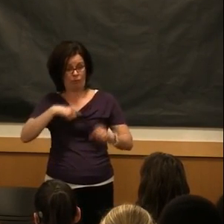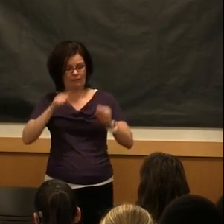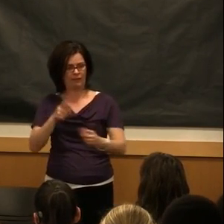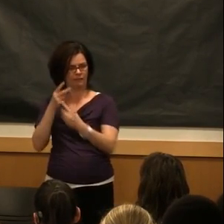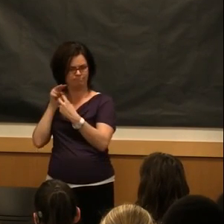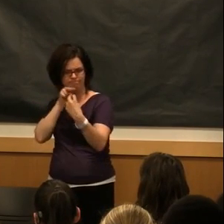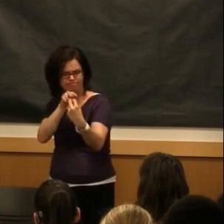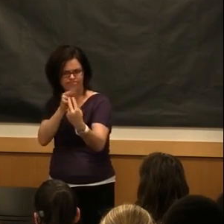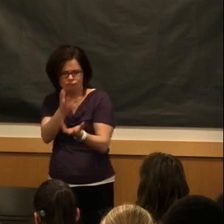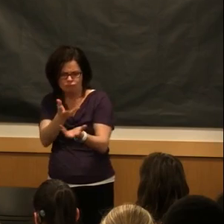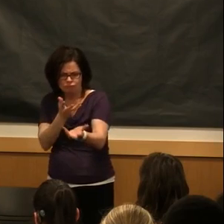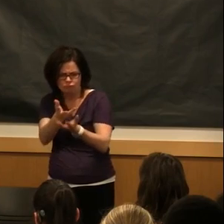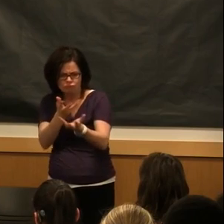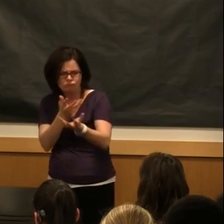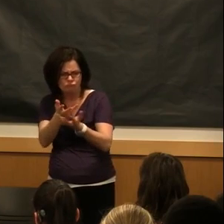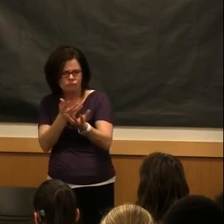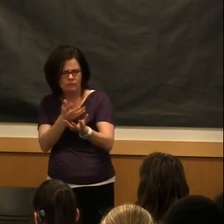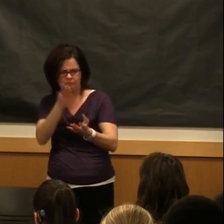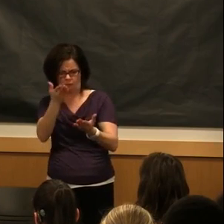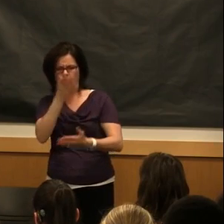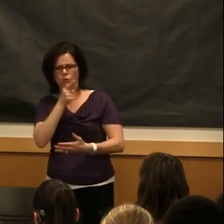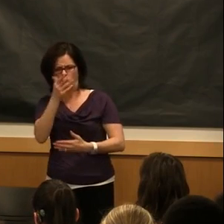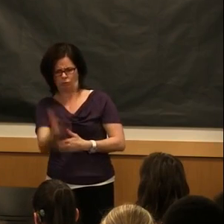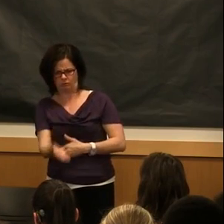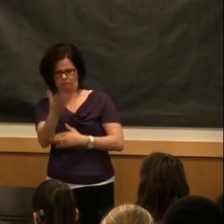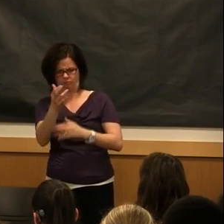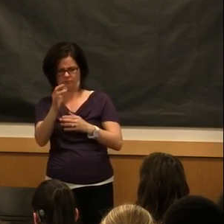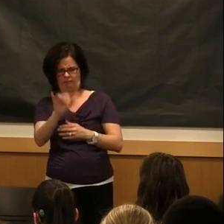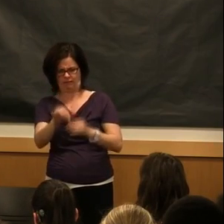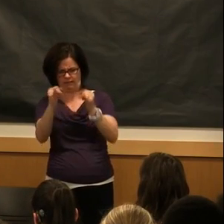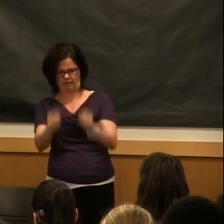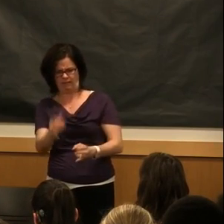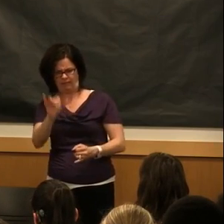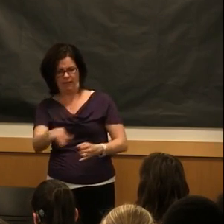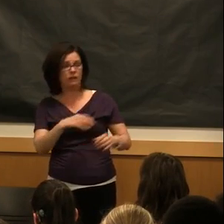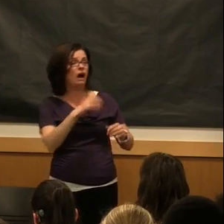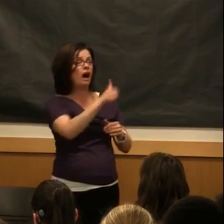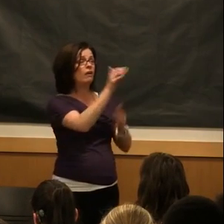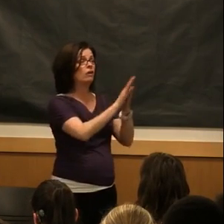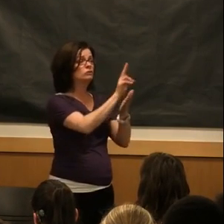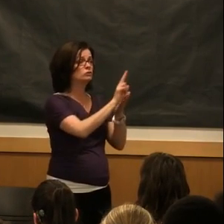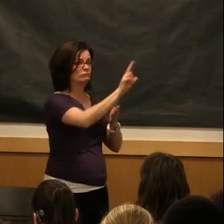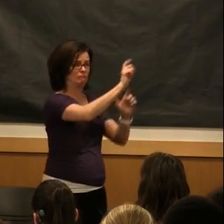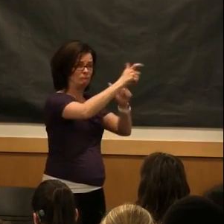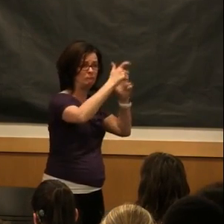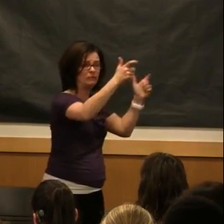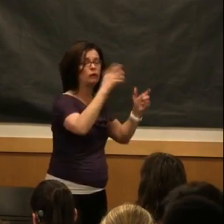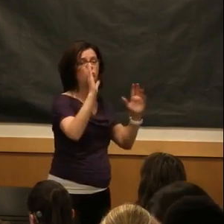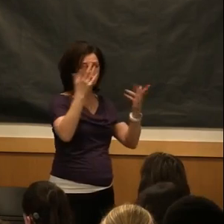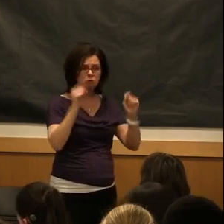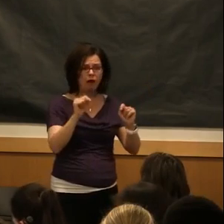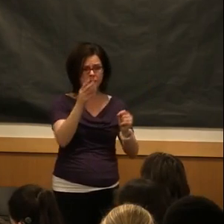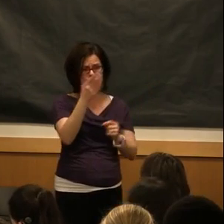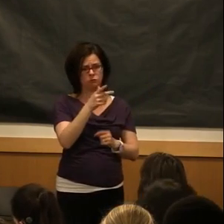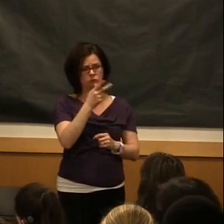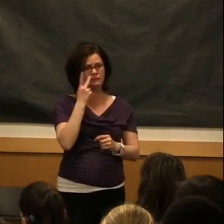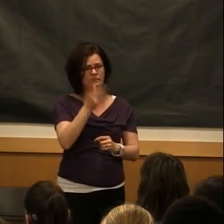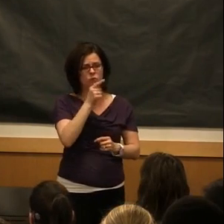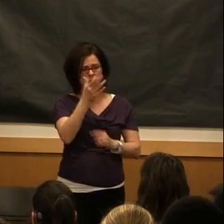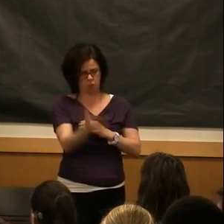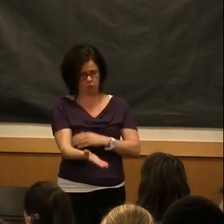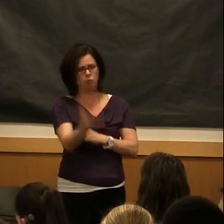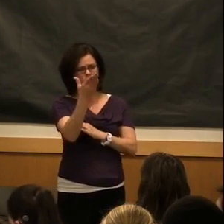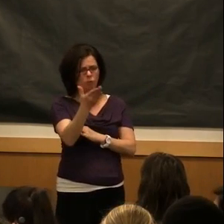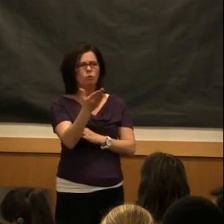larger schools, they'll try their hardest, but they may not be able to look at you on an individual level. So, if that's something that is a concern to you,